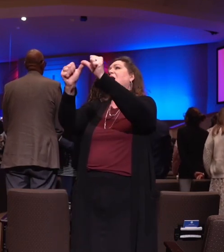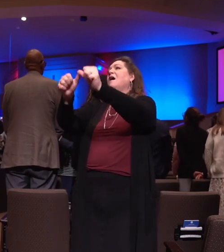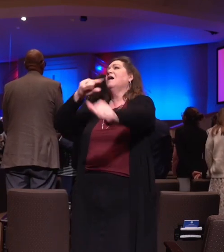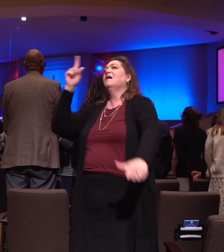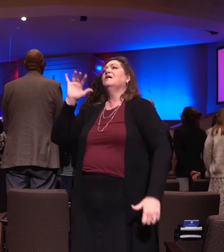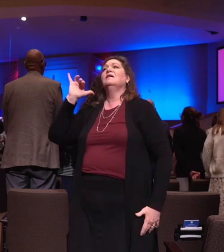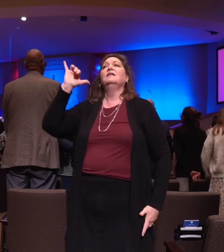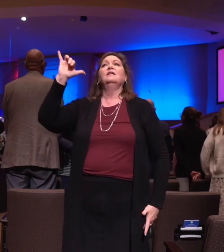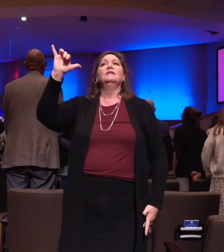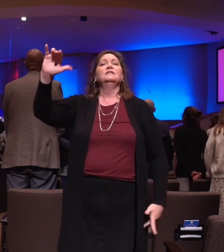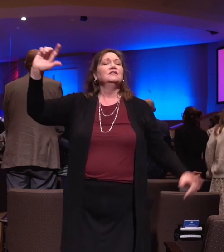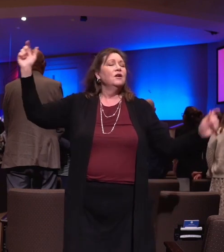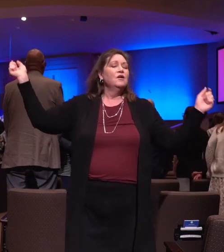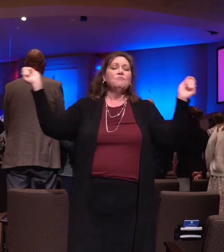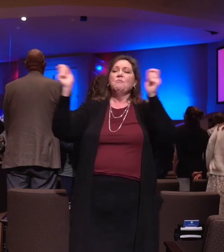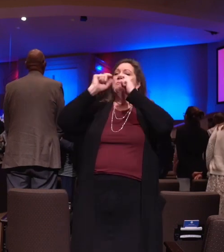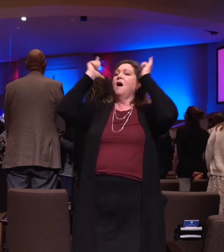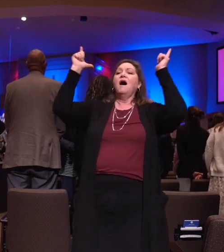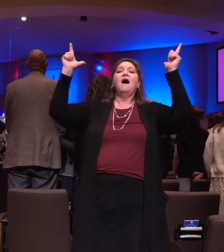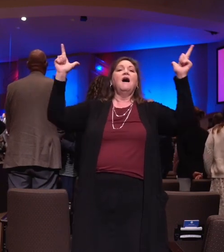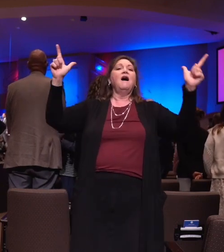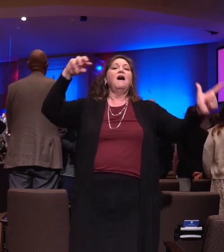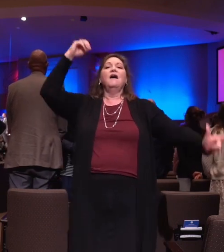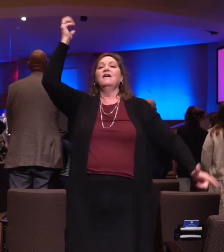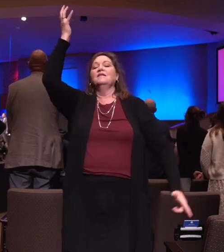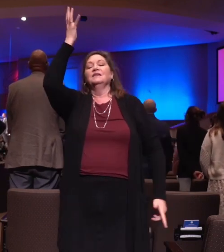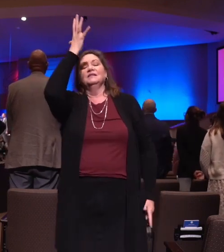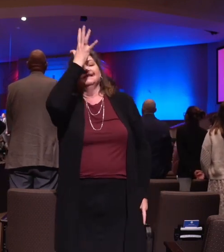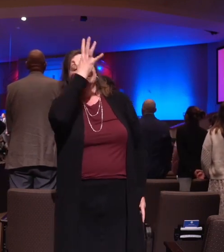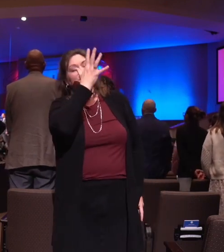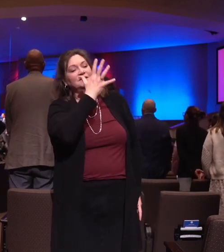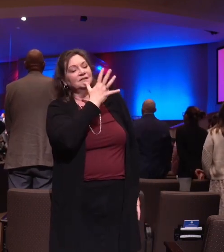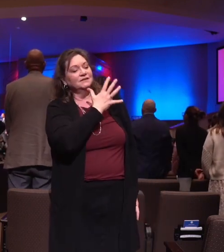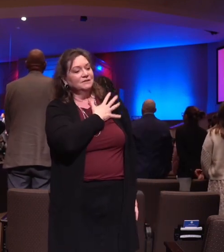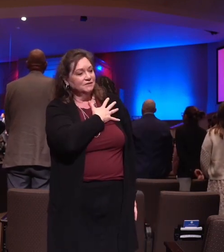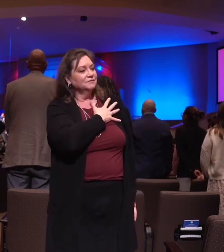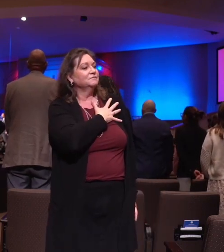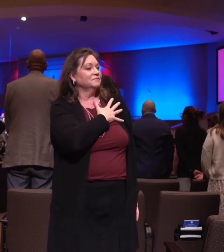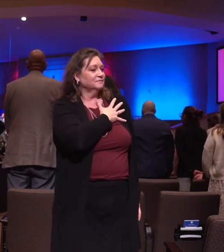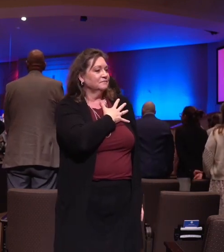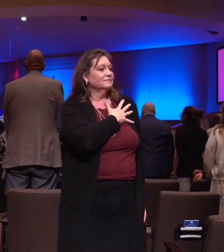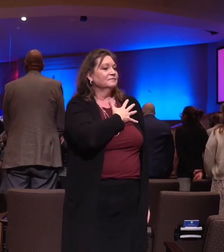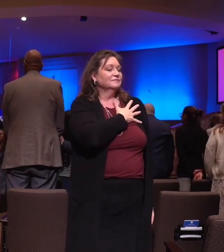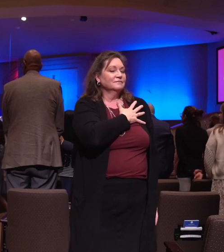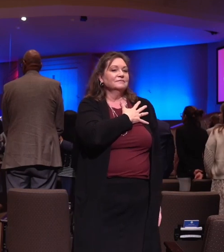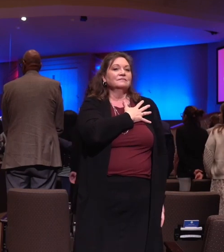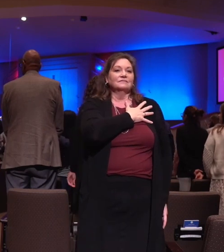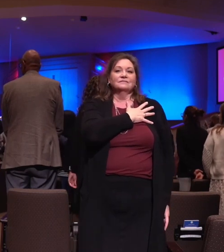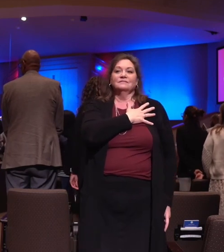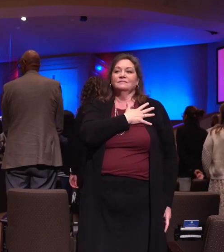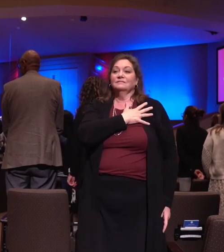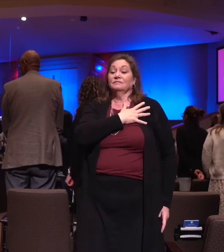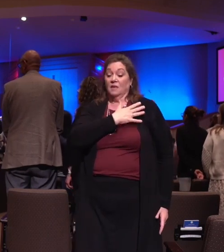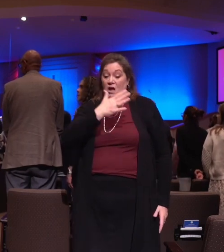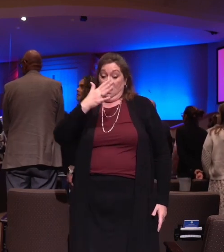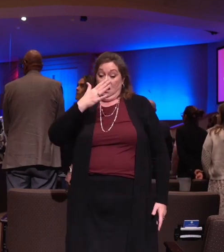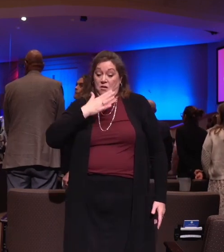amazing grace. My chains are